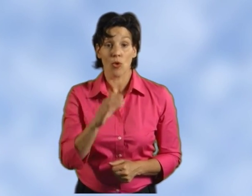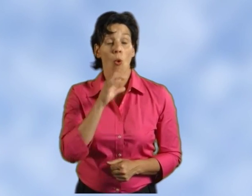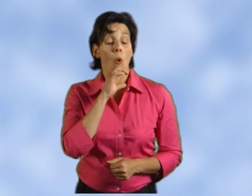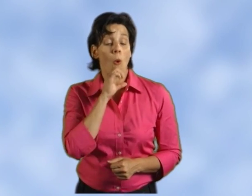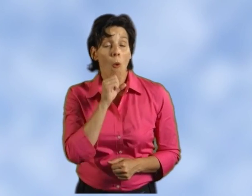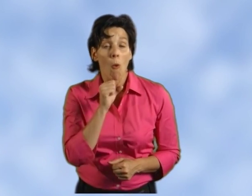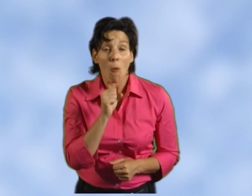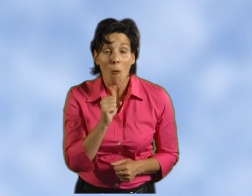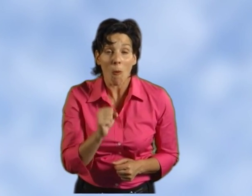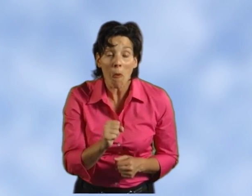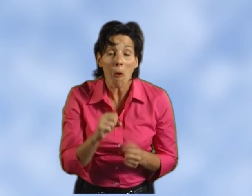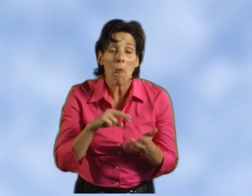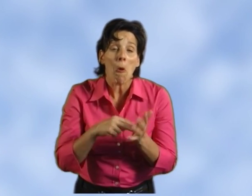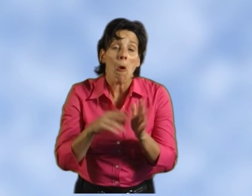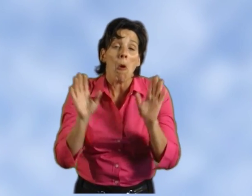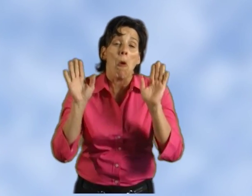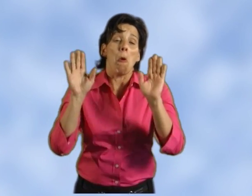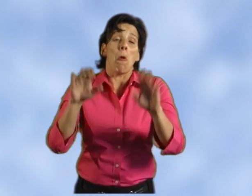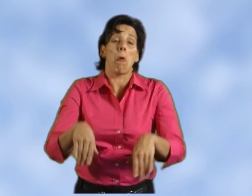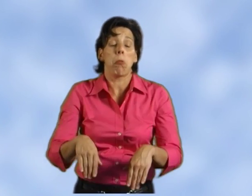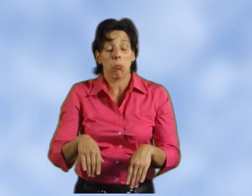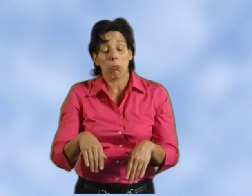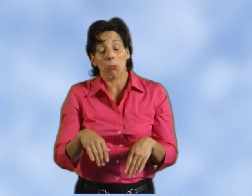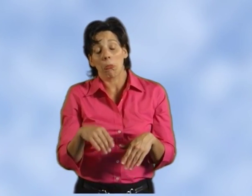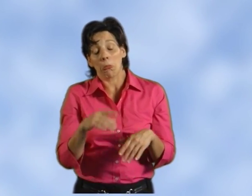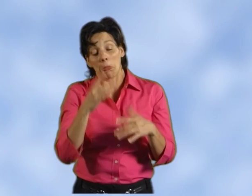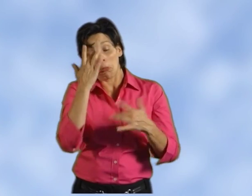Old age is no protection from the disease.